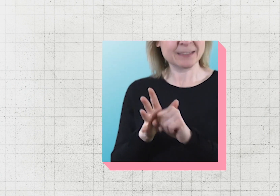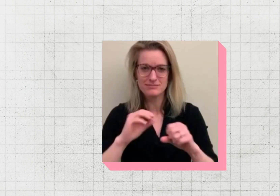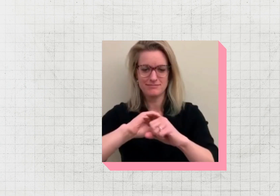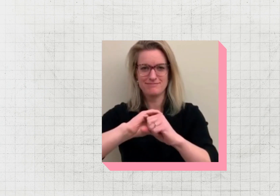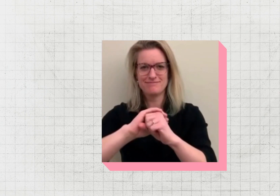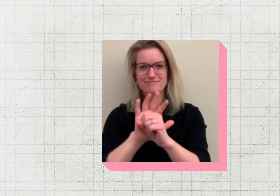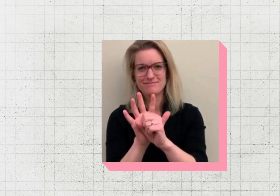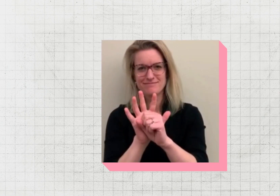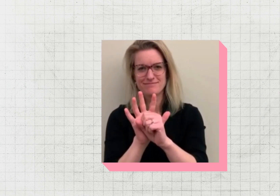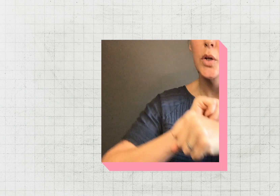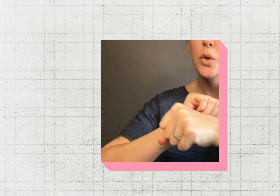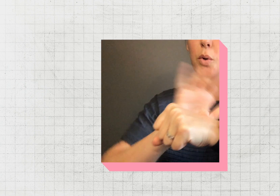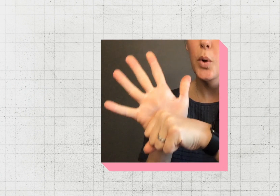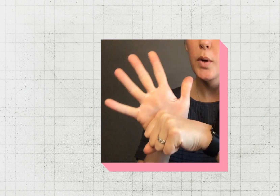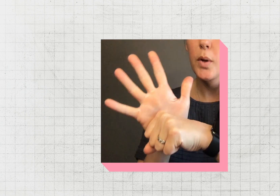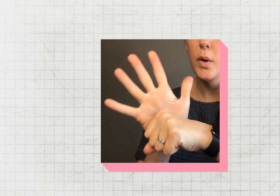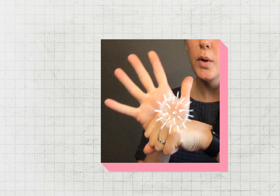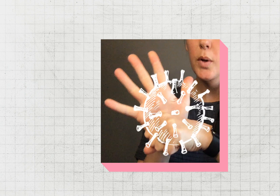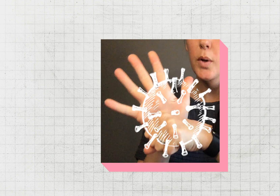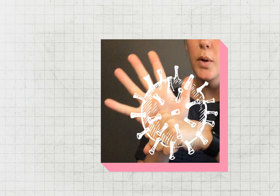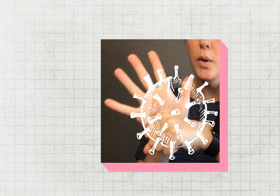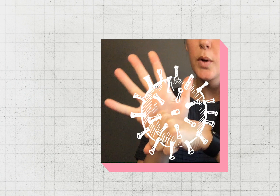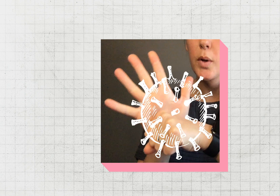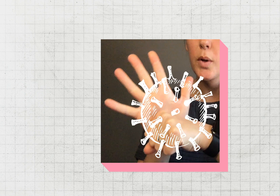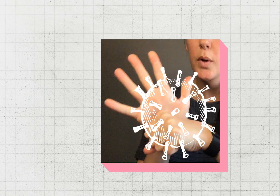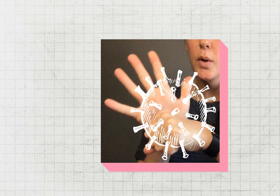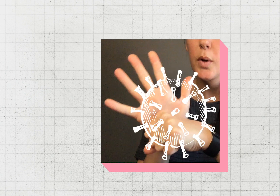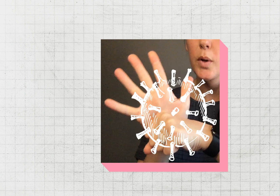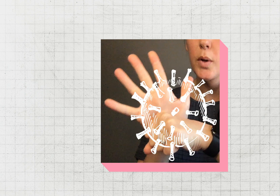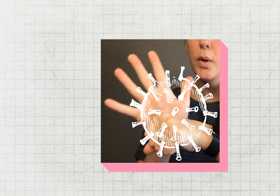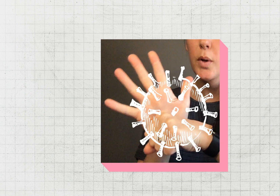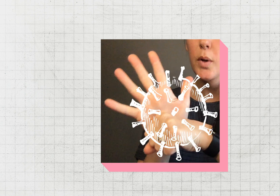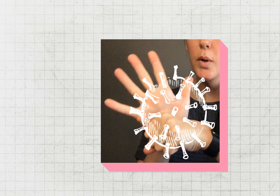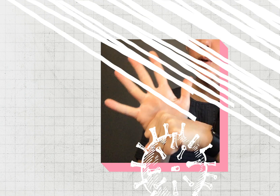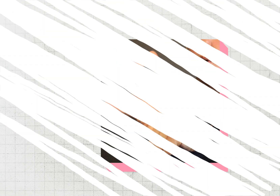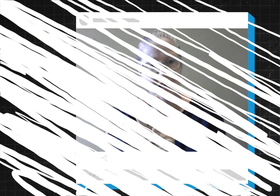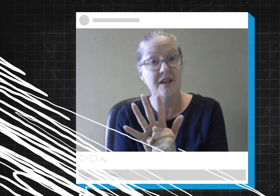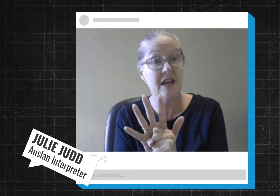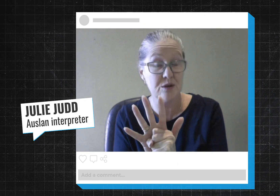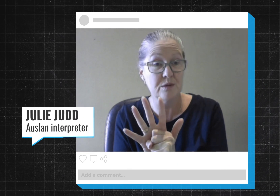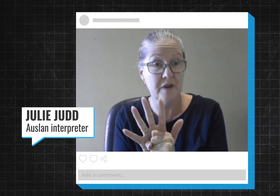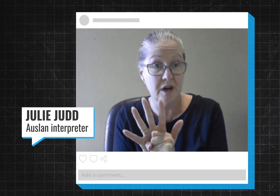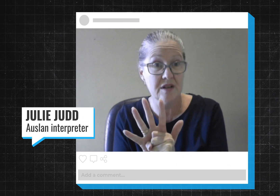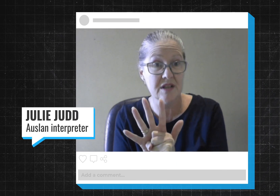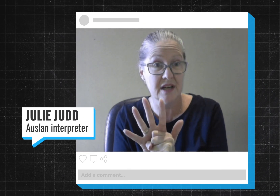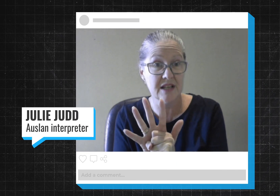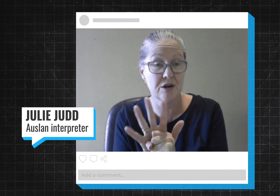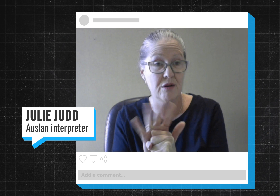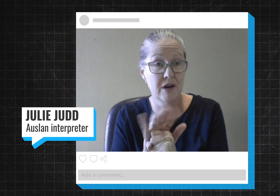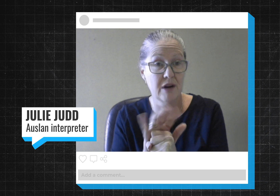the back of the 2020 pandemic. If you think visually it actually looks like the actual virus that has a crown.